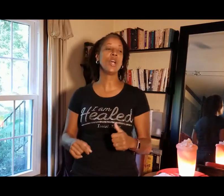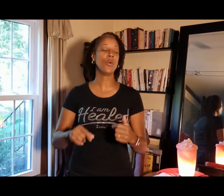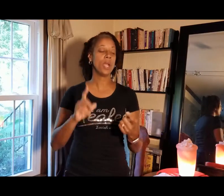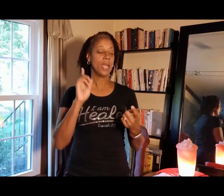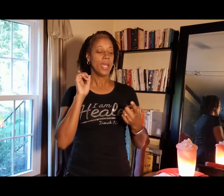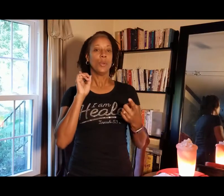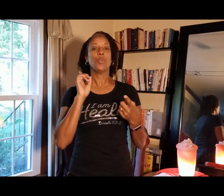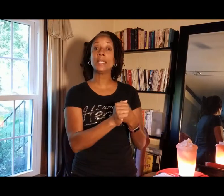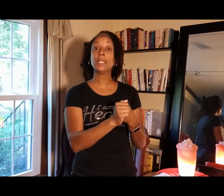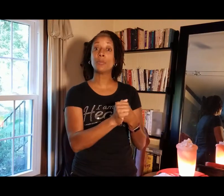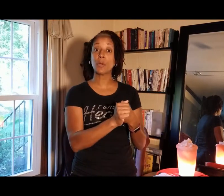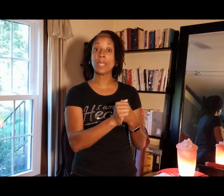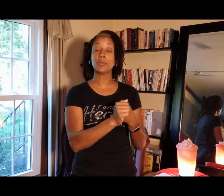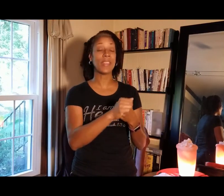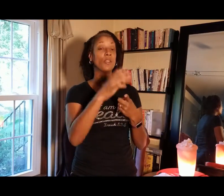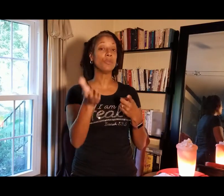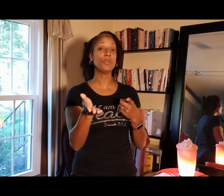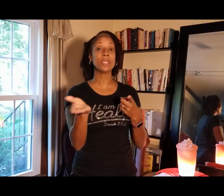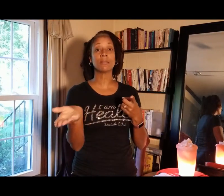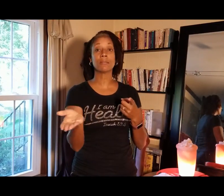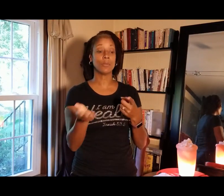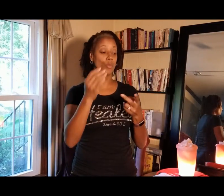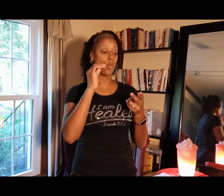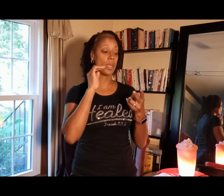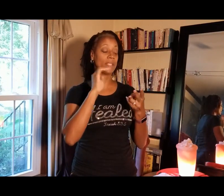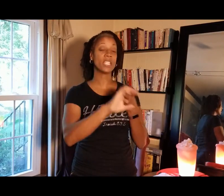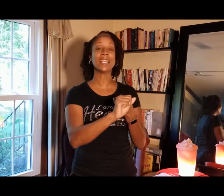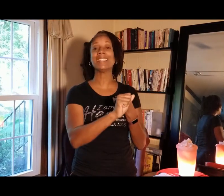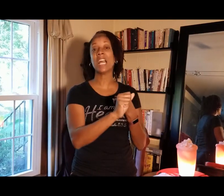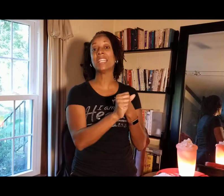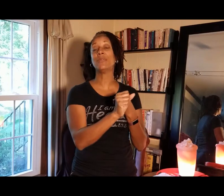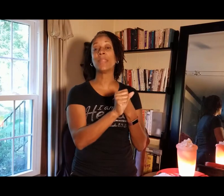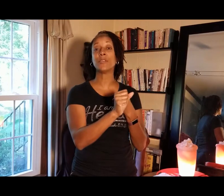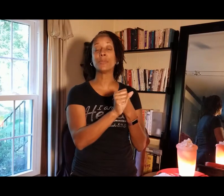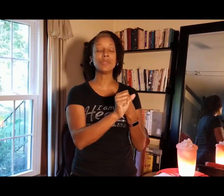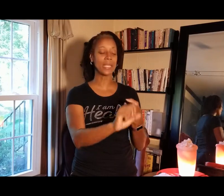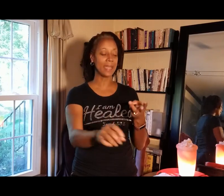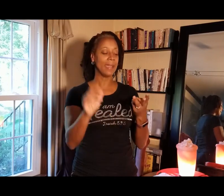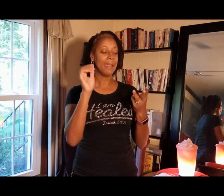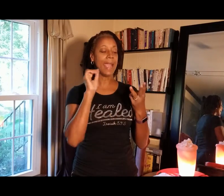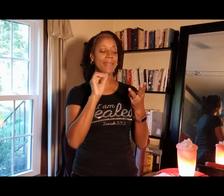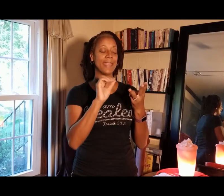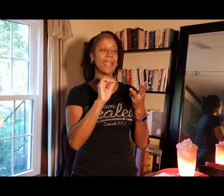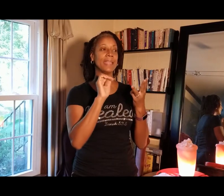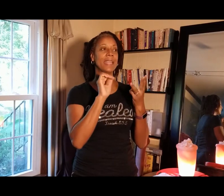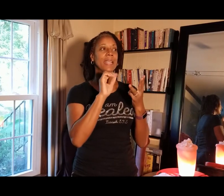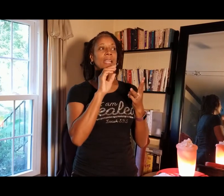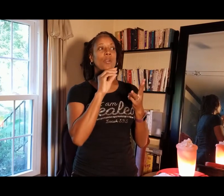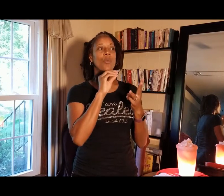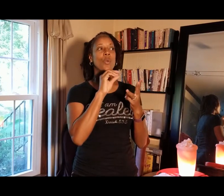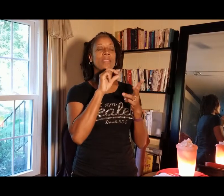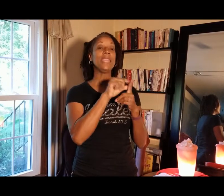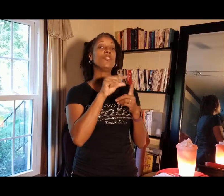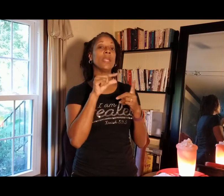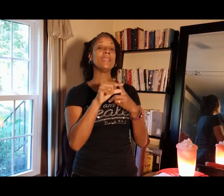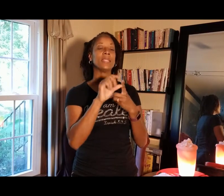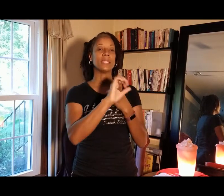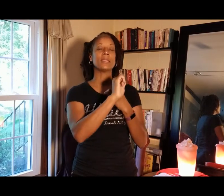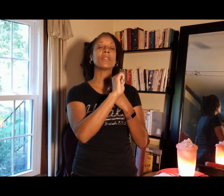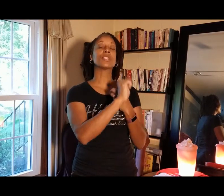So we spoke it without the music. We sung it kind of without the music. And then with each instance, the